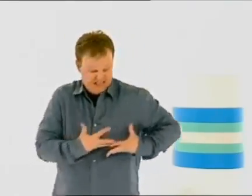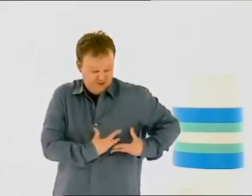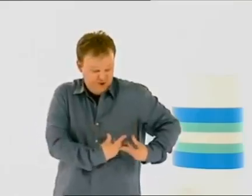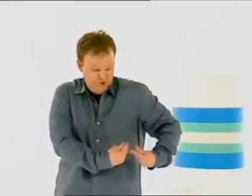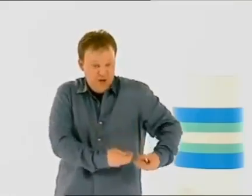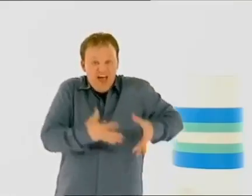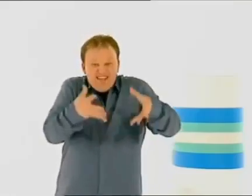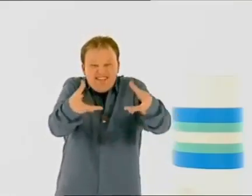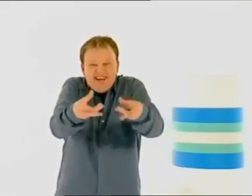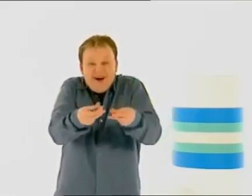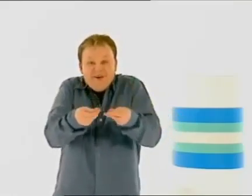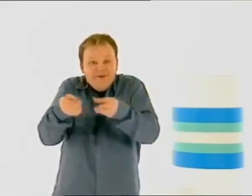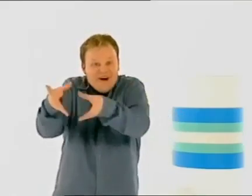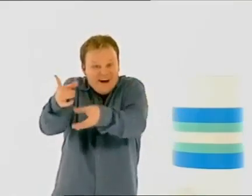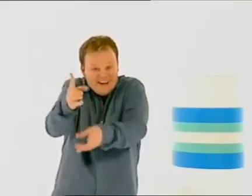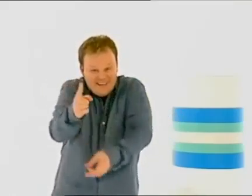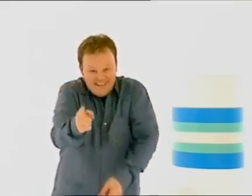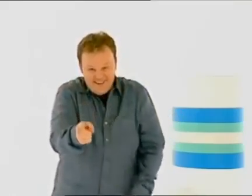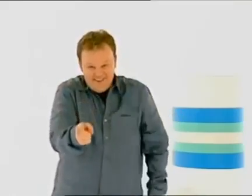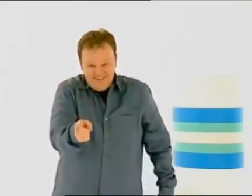through. So are you.